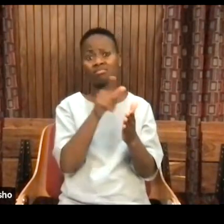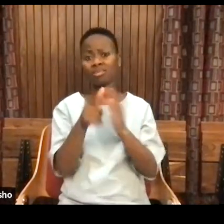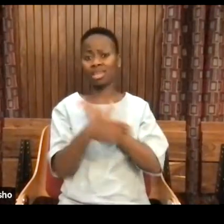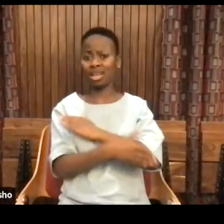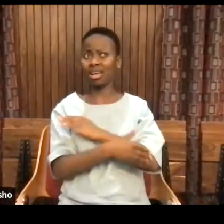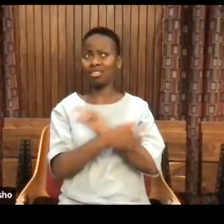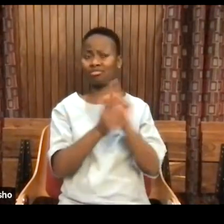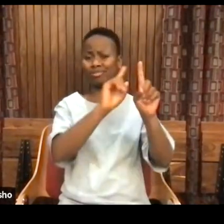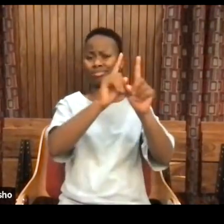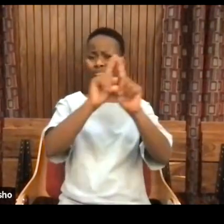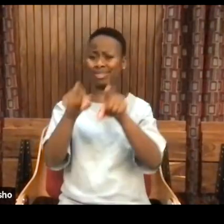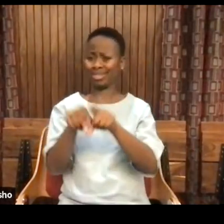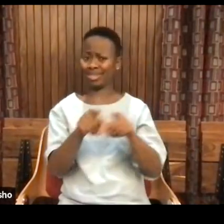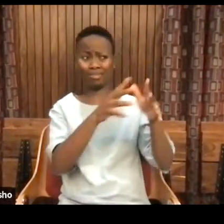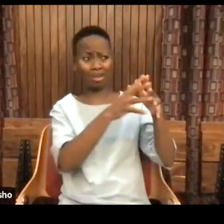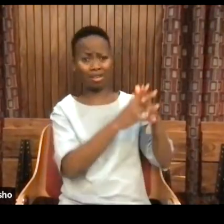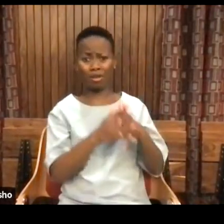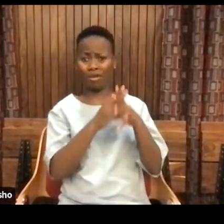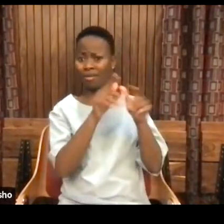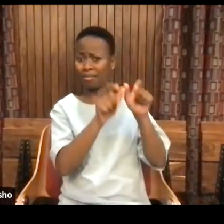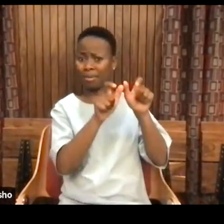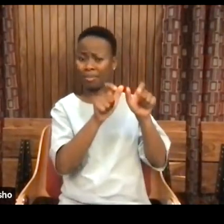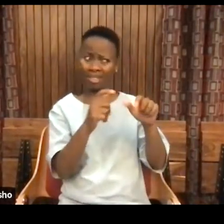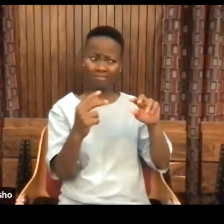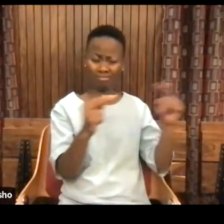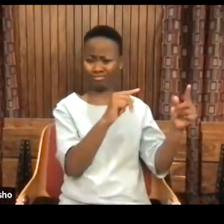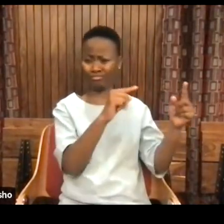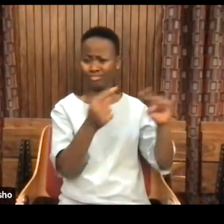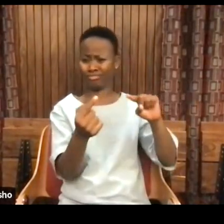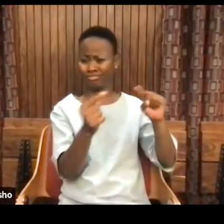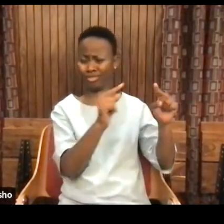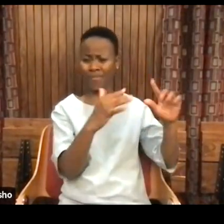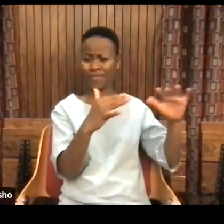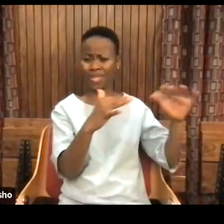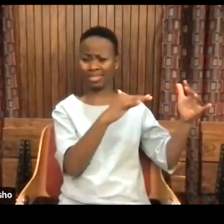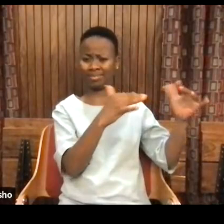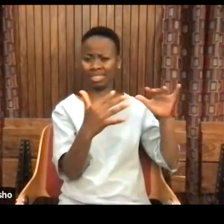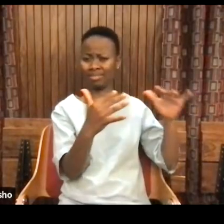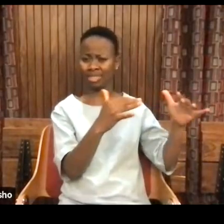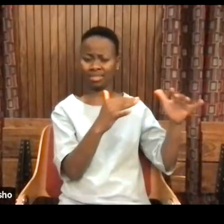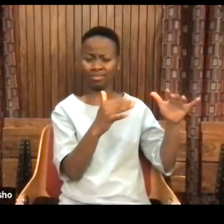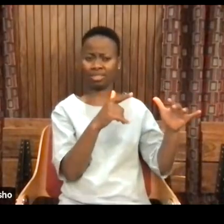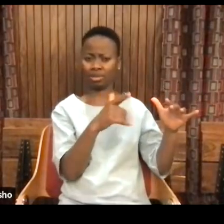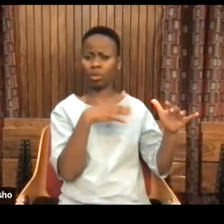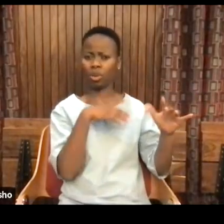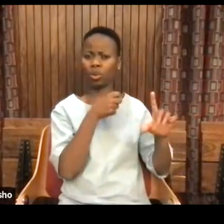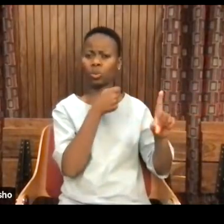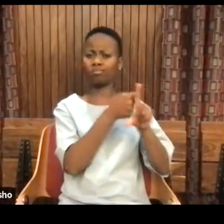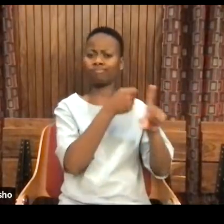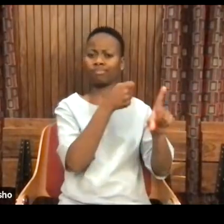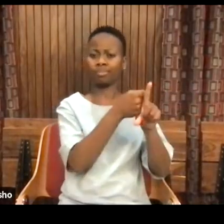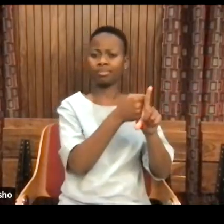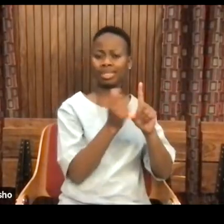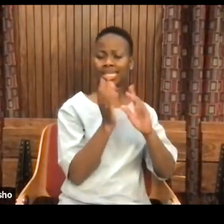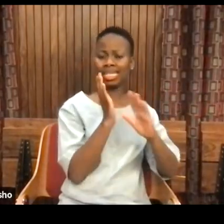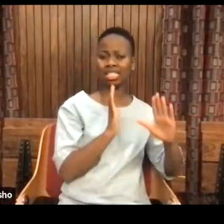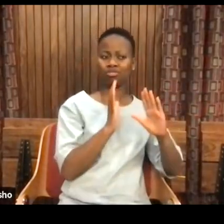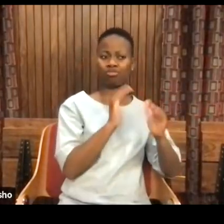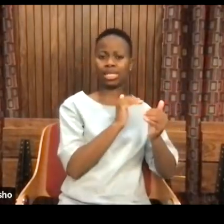why there are people in the United States fighting to defend the lying version of history